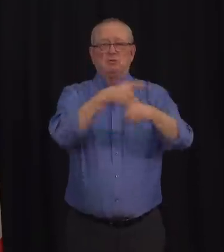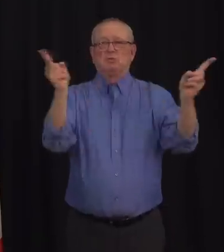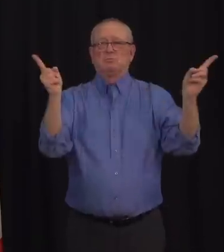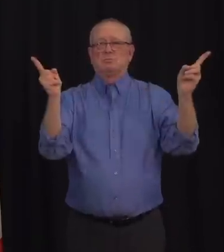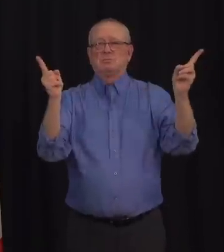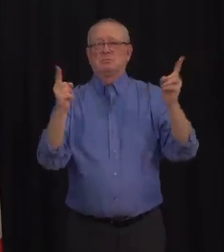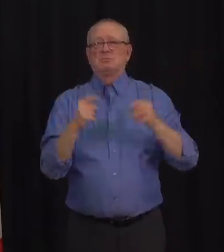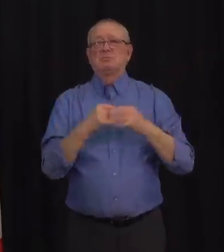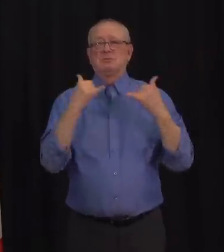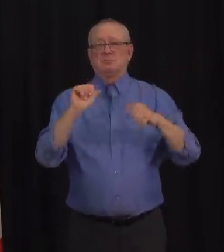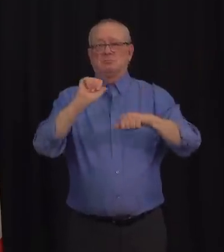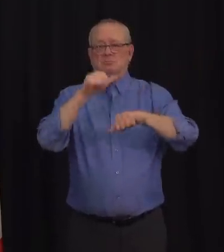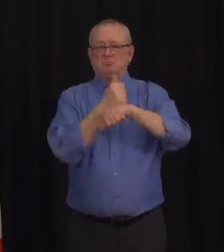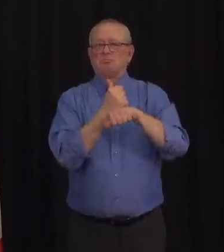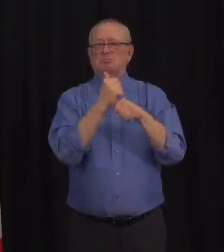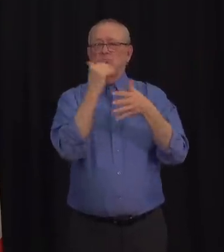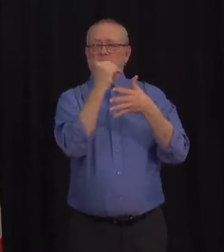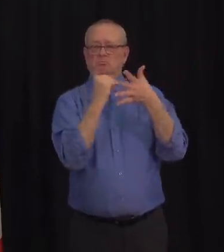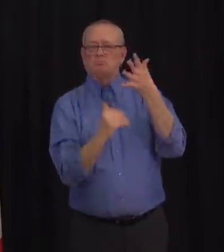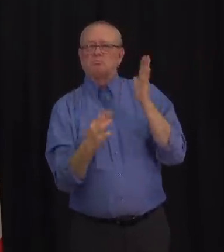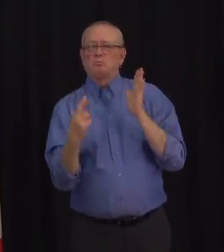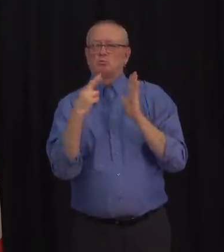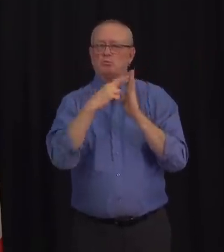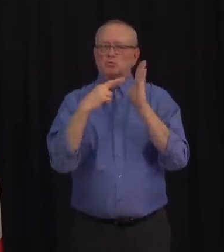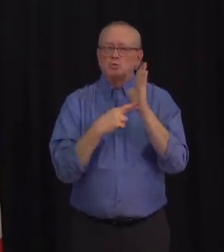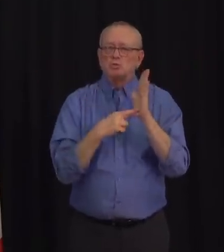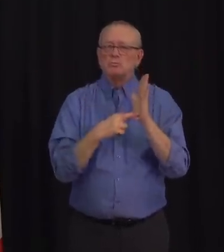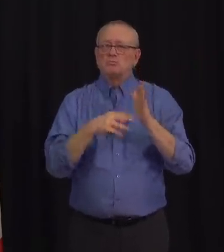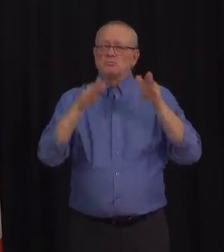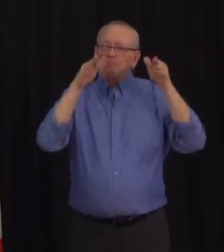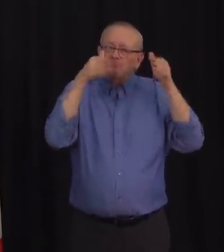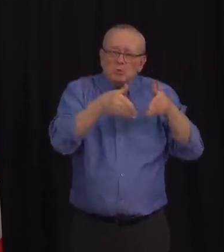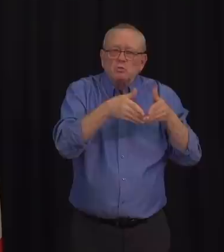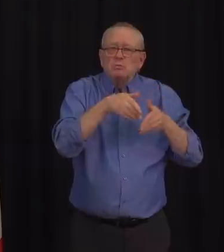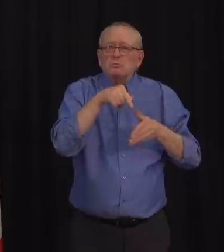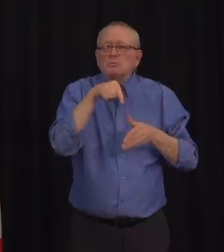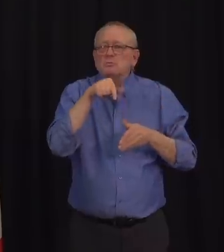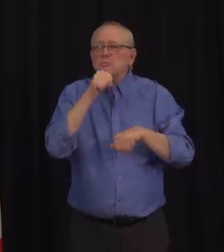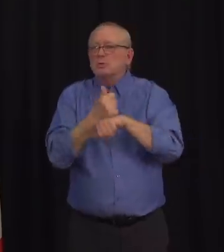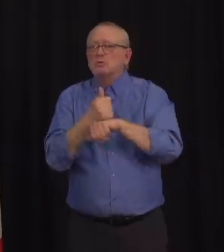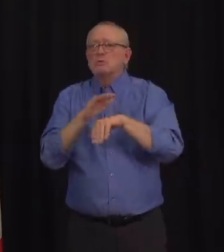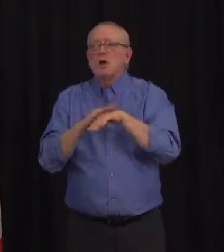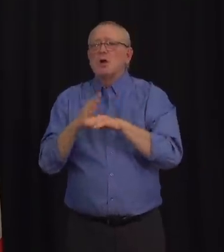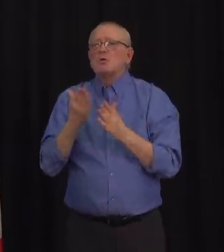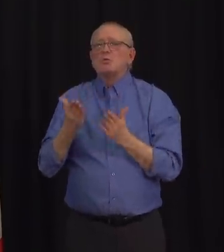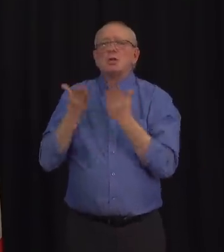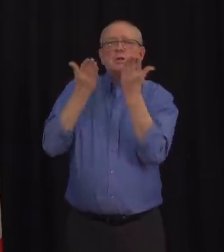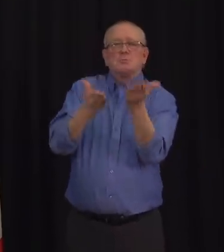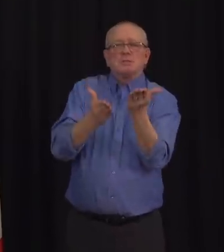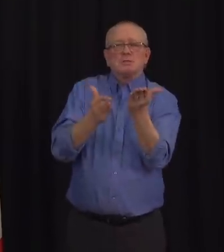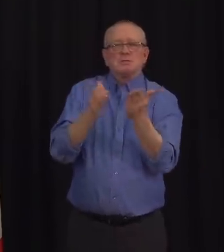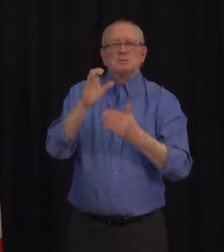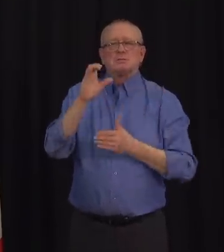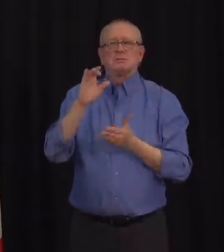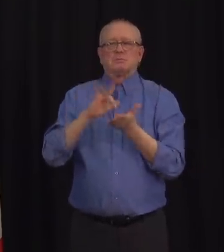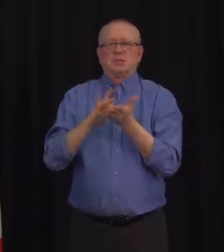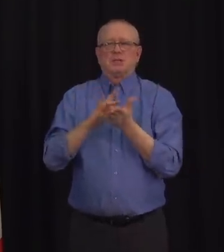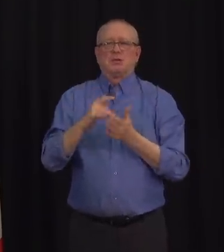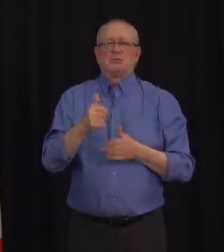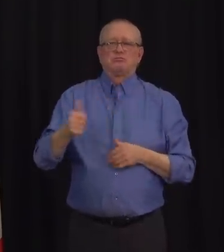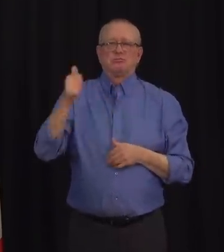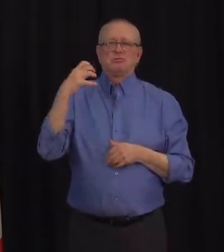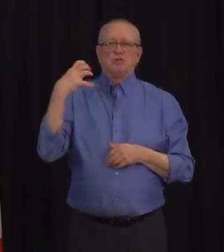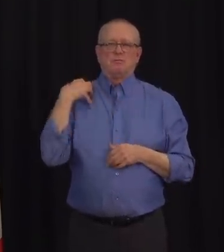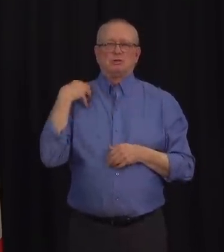approved by the COVID Cabinet Committee based on recommendations from the Chief Medical Officer of Health. These mandatory measures will